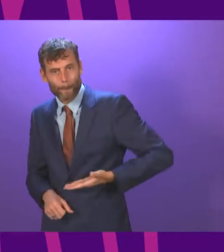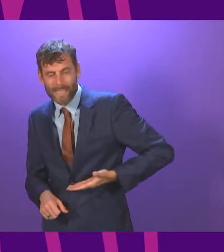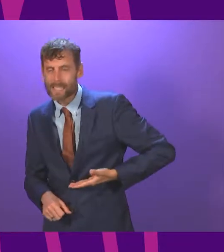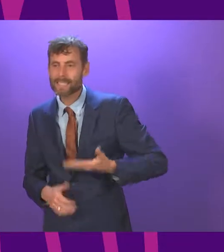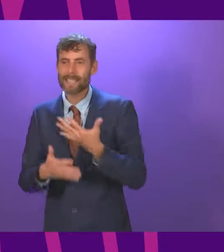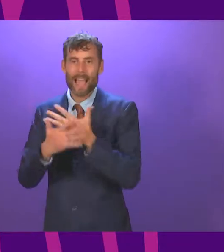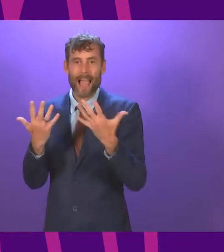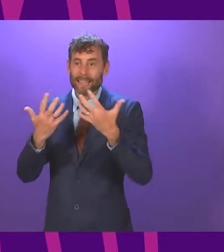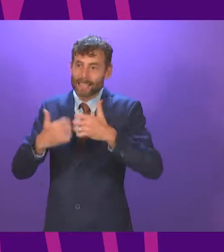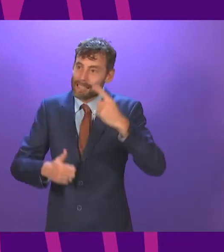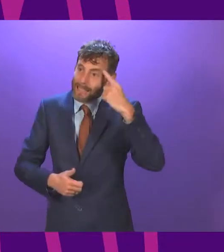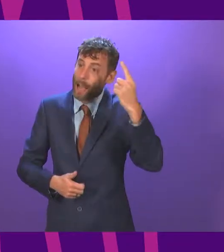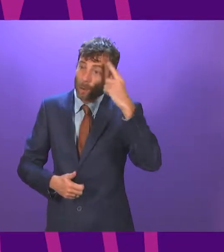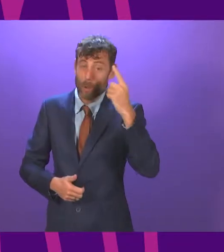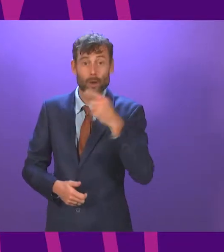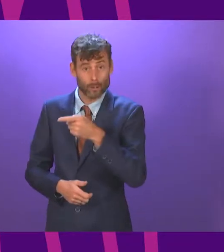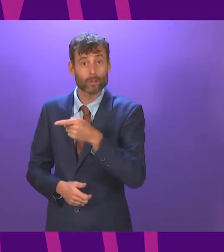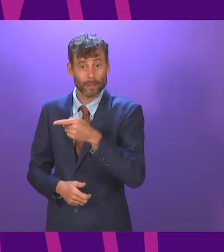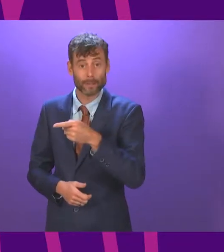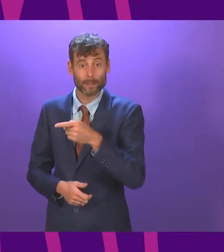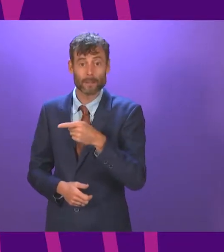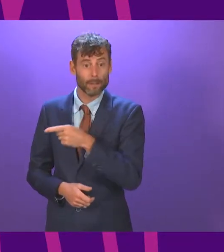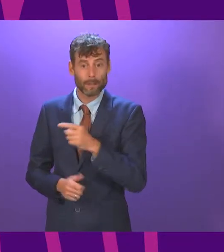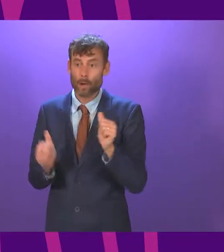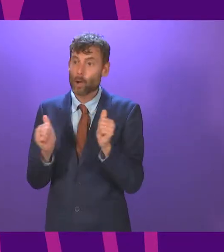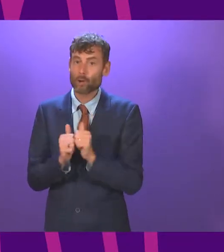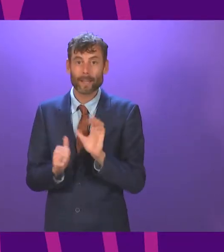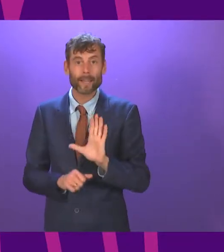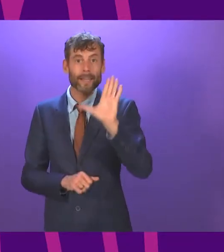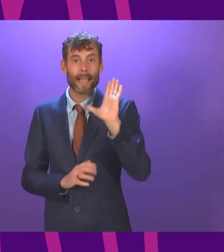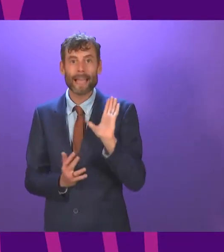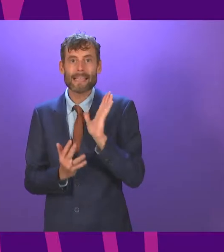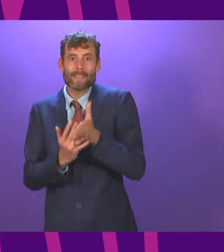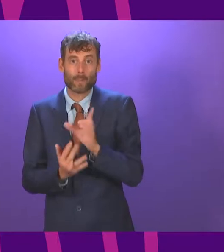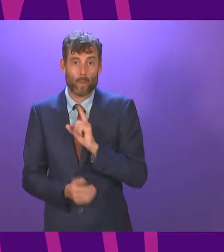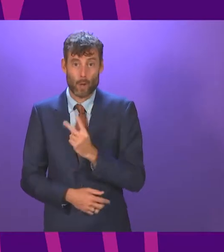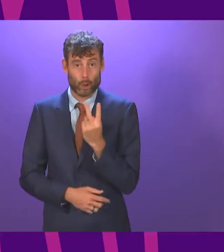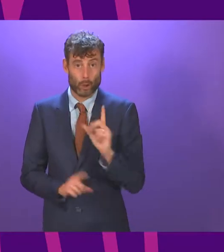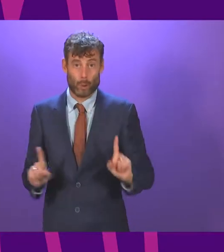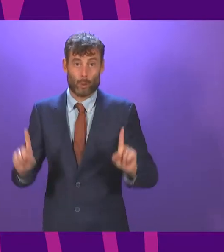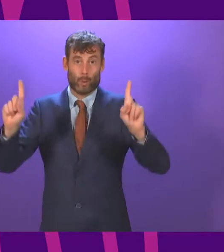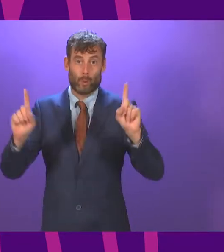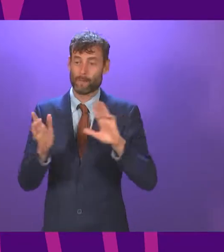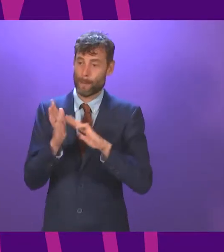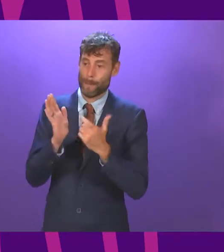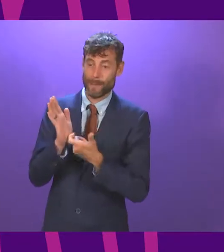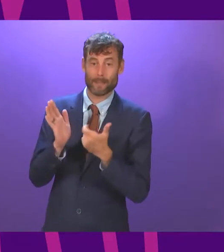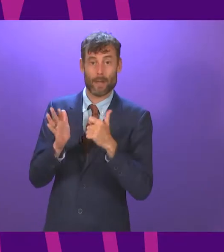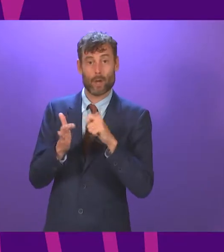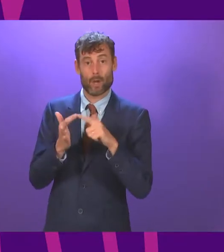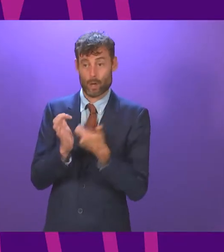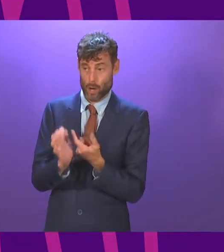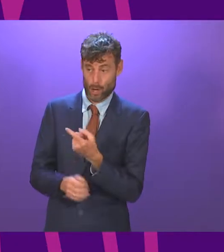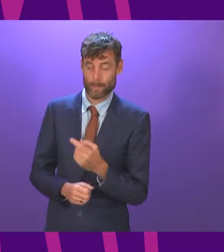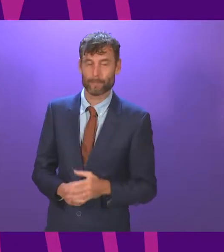I will take an intervention. Ms Martin, from whom are you taking the intervention? were two bids there. Oh, from Mr Kerr. Liam